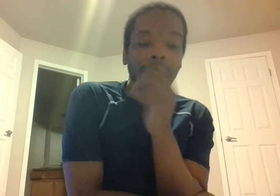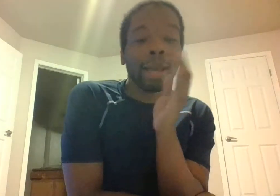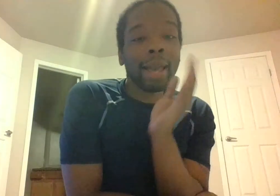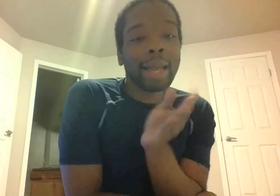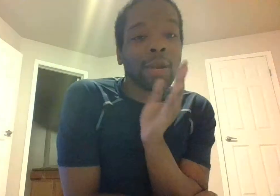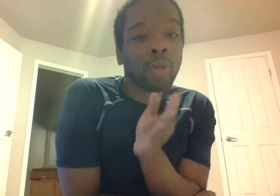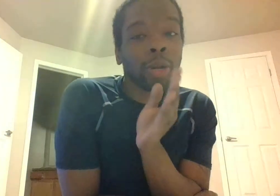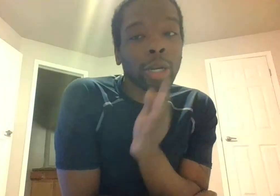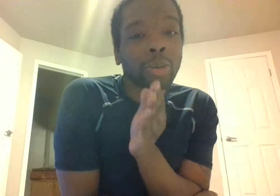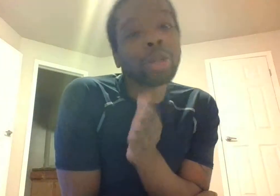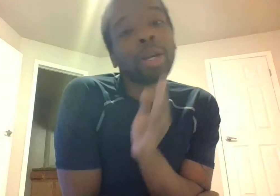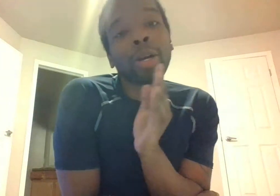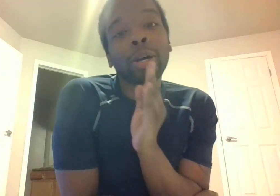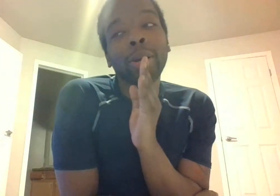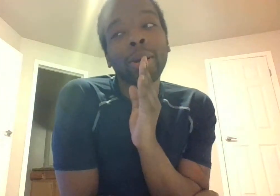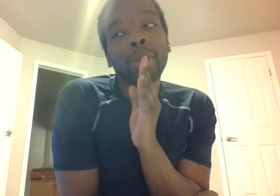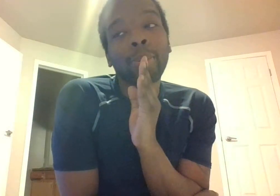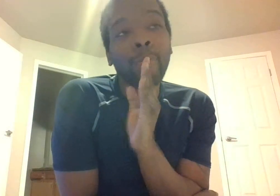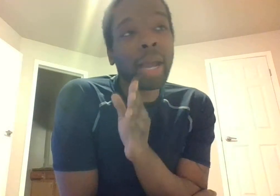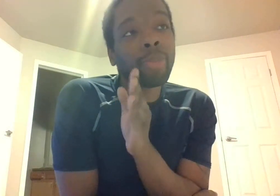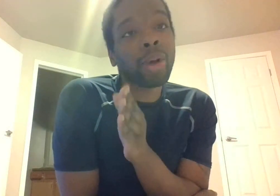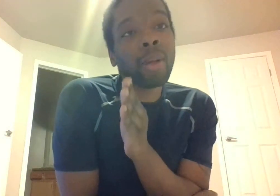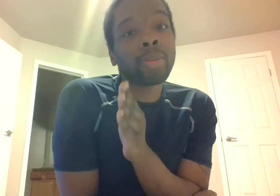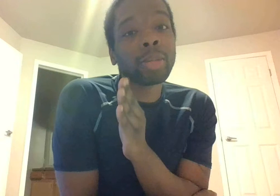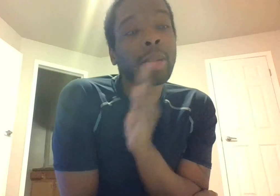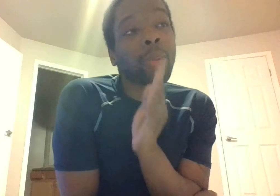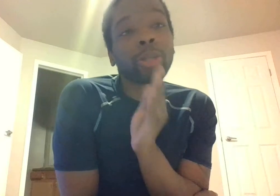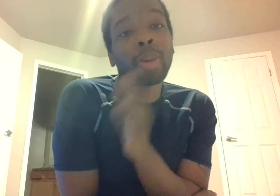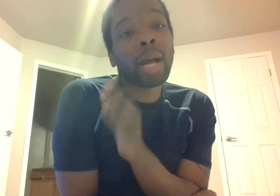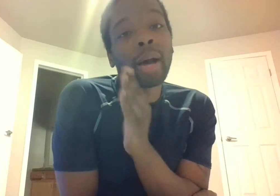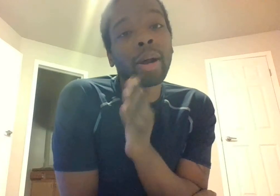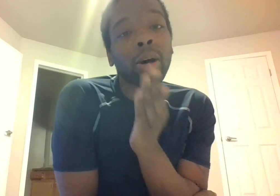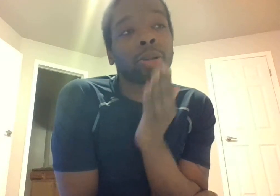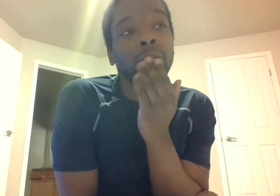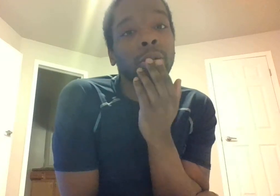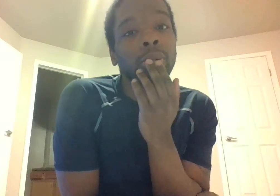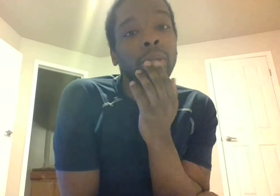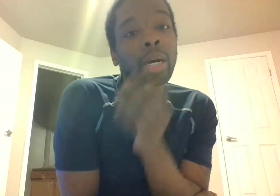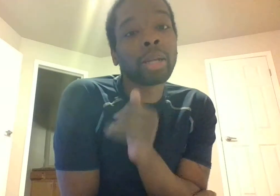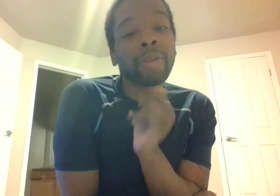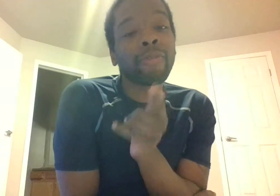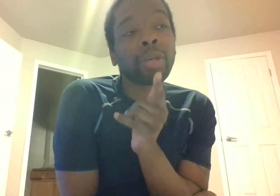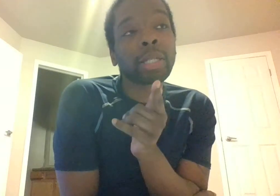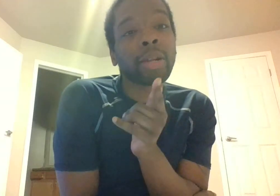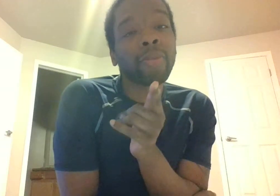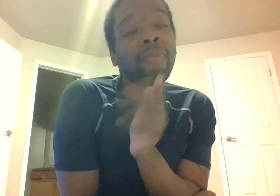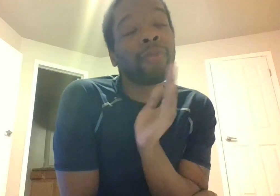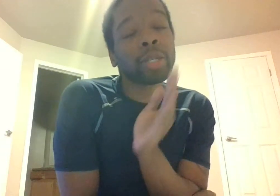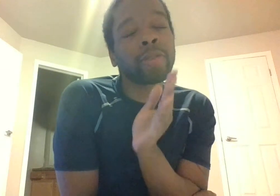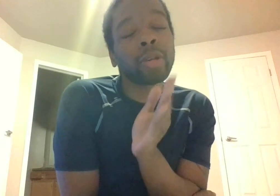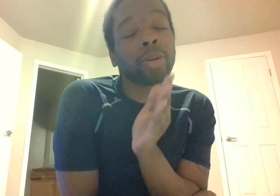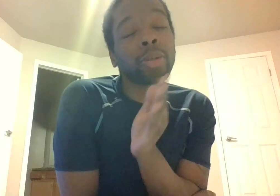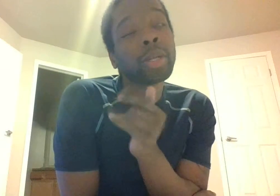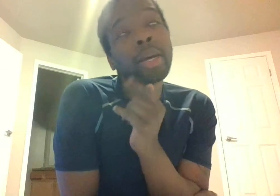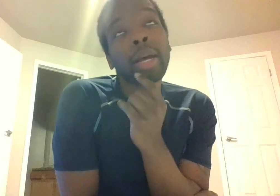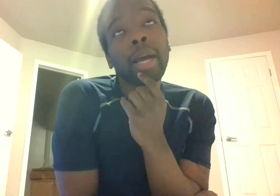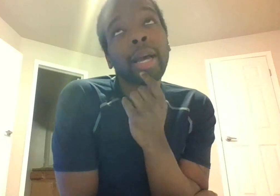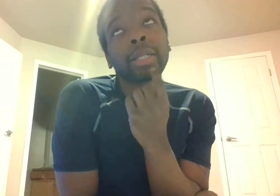and then rubber lagoon main problem the most one out of all those lagoons other than facility facility lagoons is